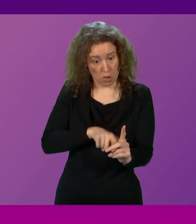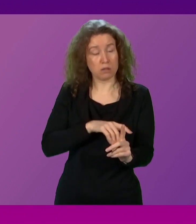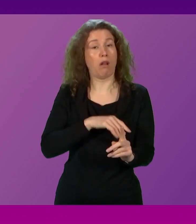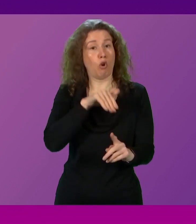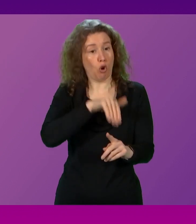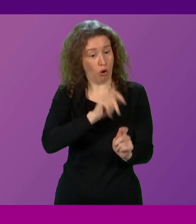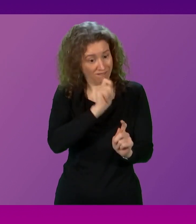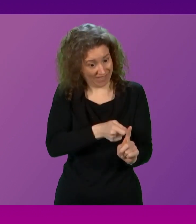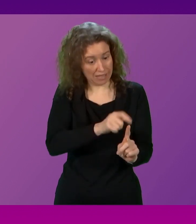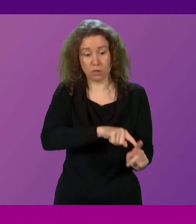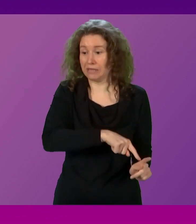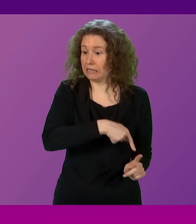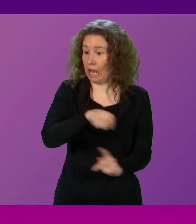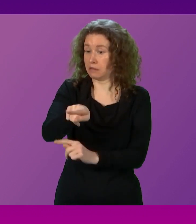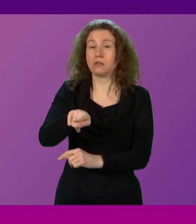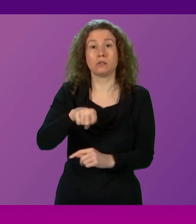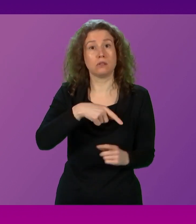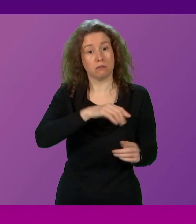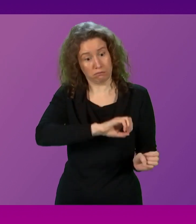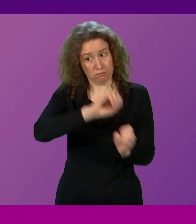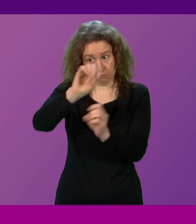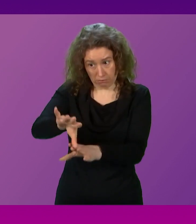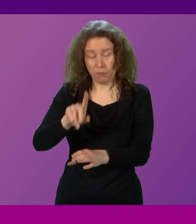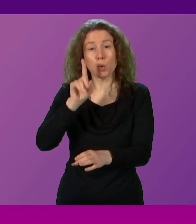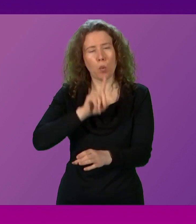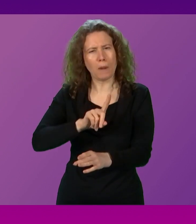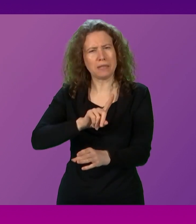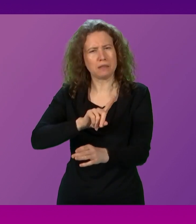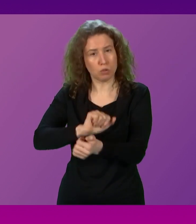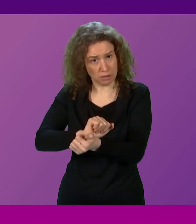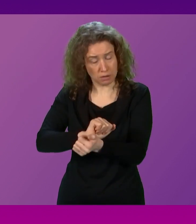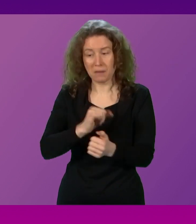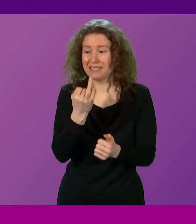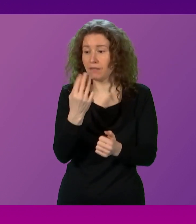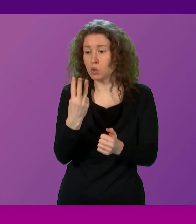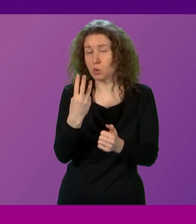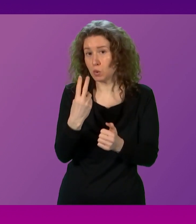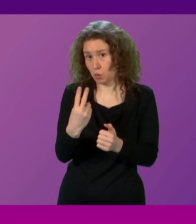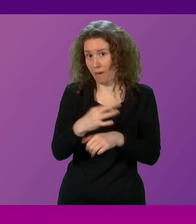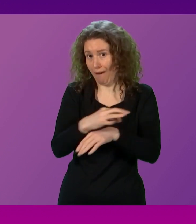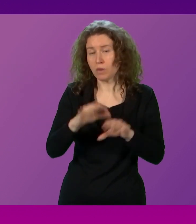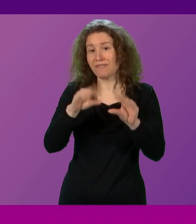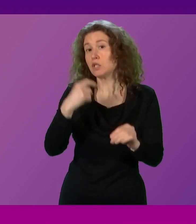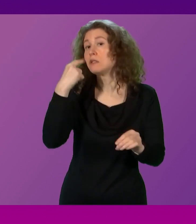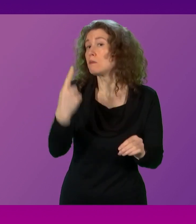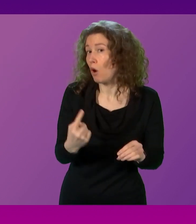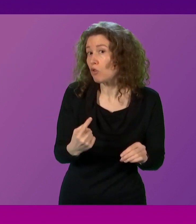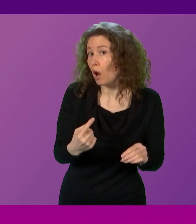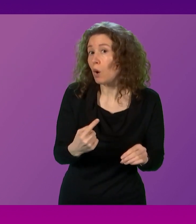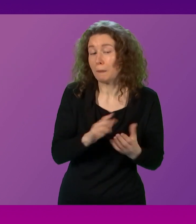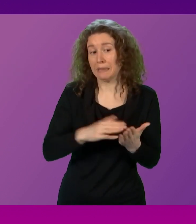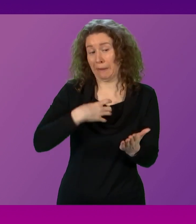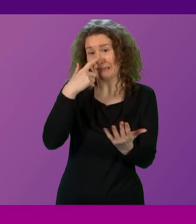to a woman's prison? And before that 72 hours expire tomorrow, will the First Minister personally